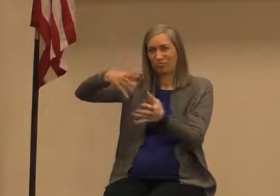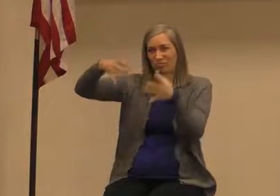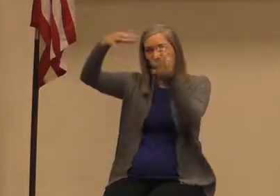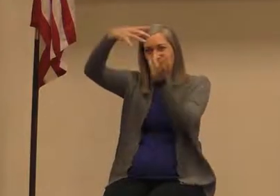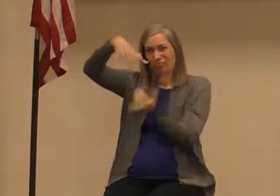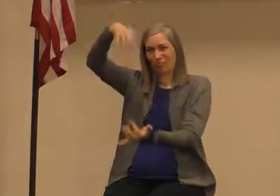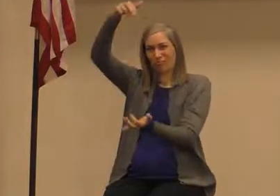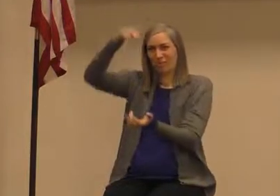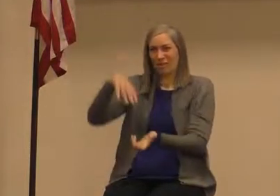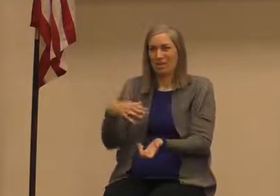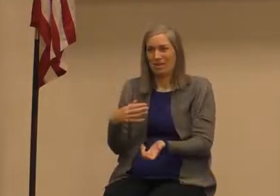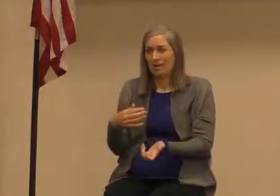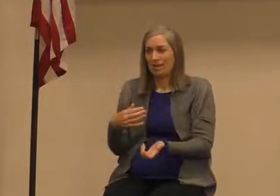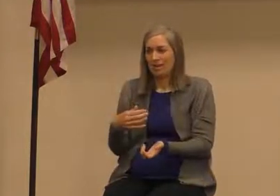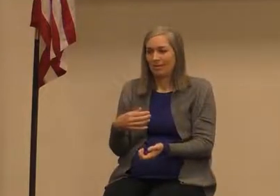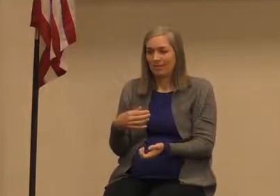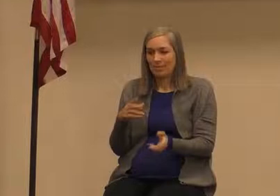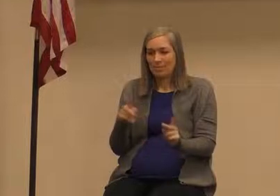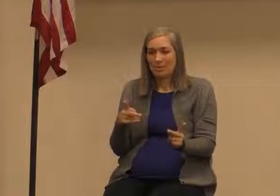meat in Egypt